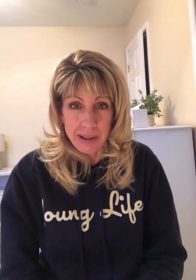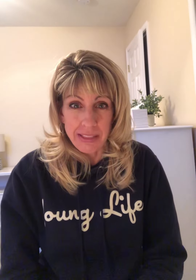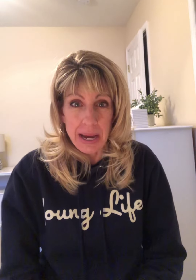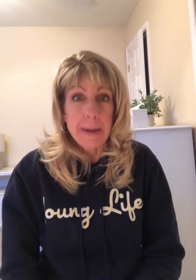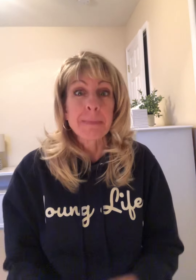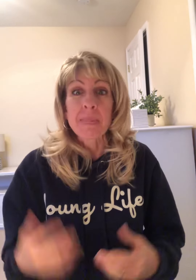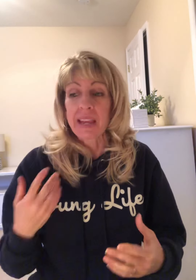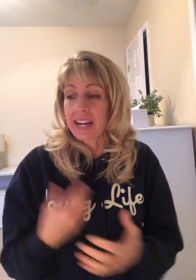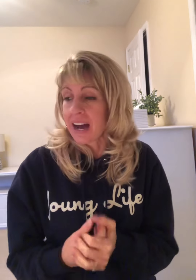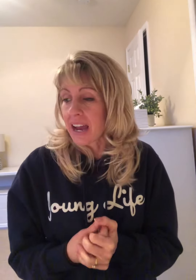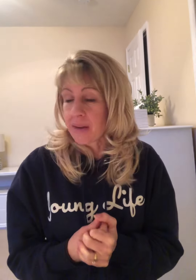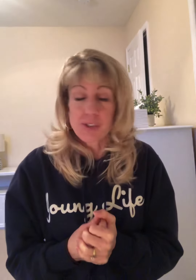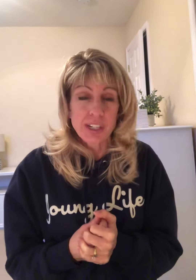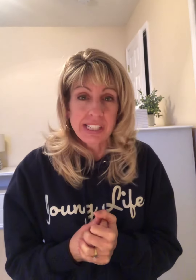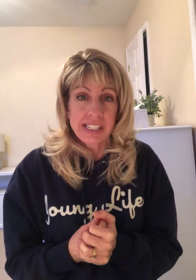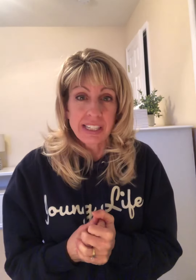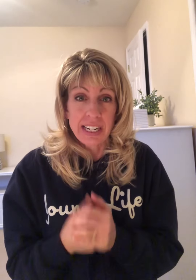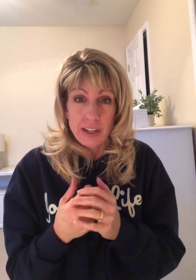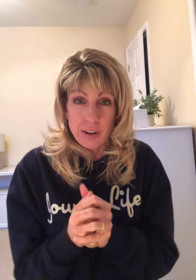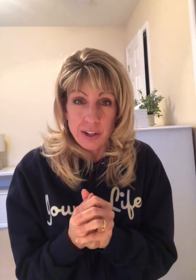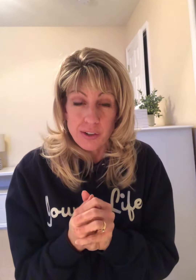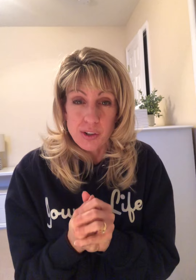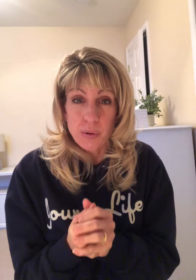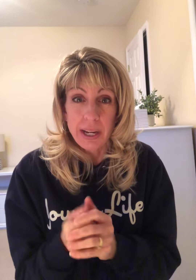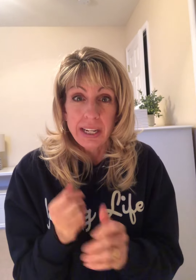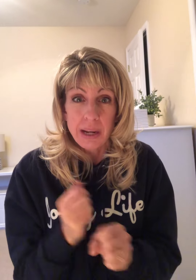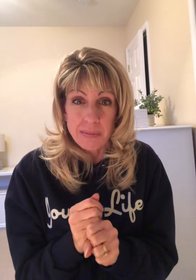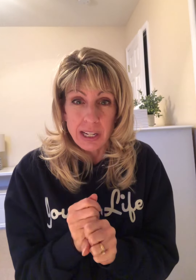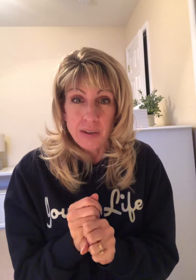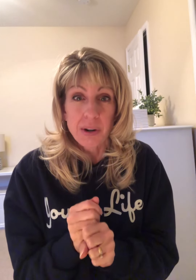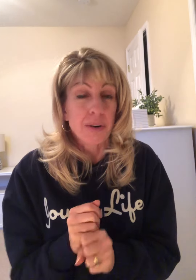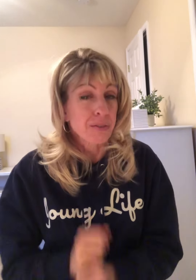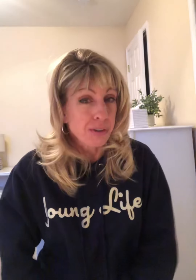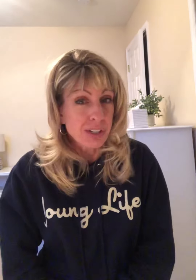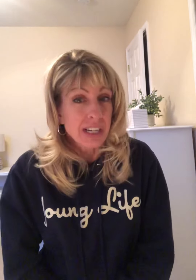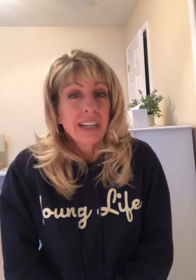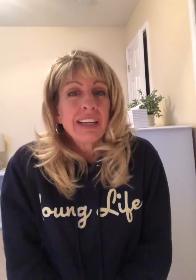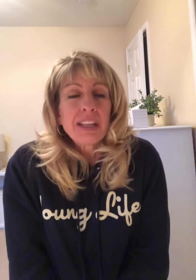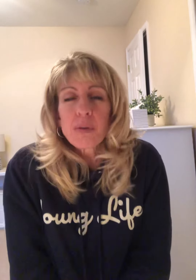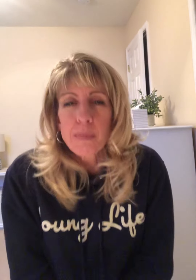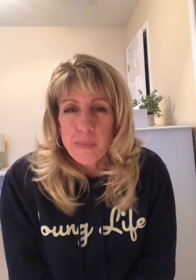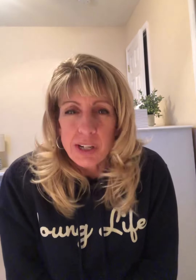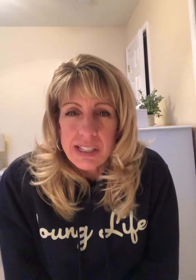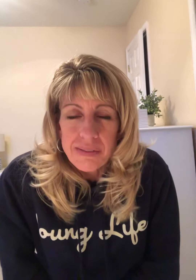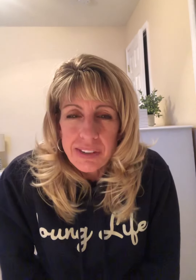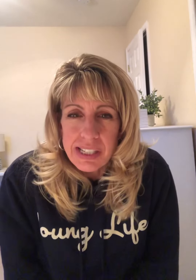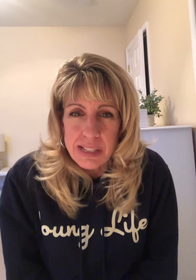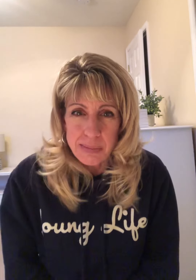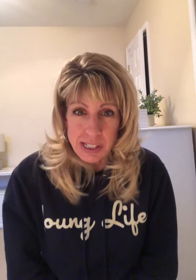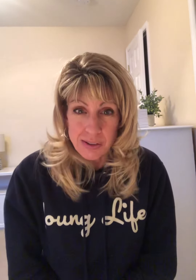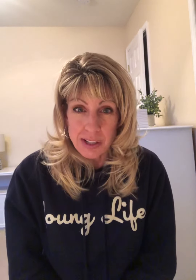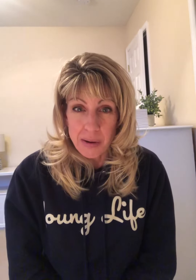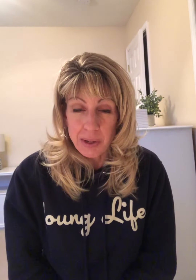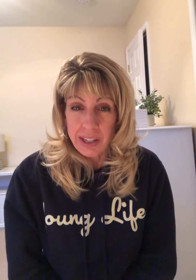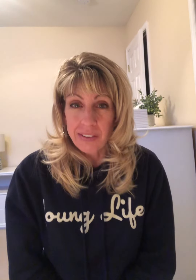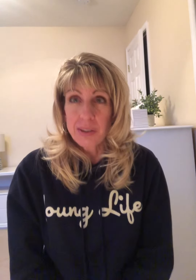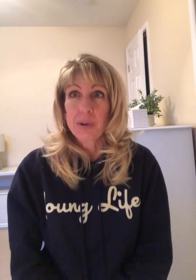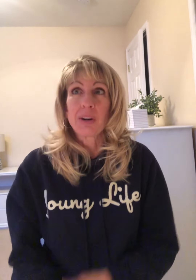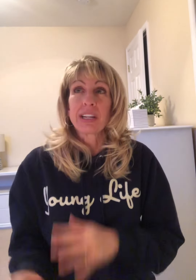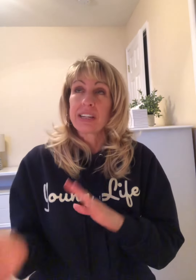that, and I am just getting on here so I can update you on our verse that we're memorizing for this semester, Psalm 100. We already did